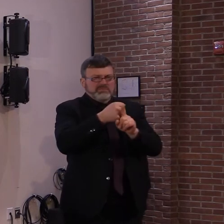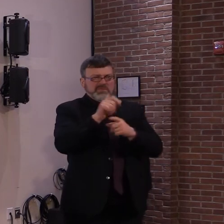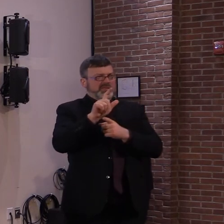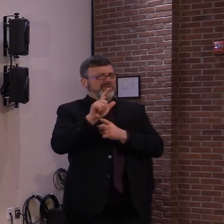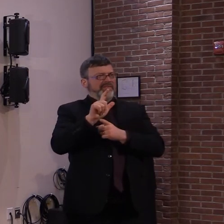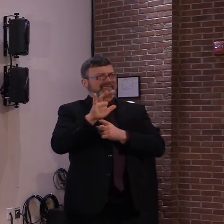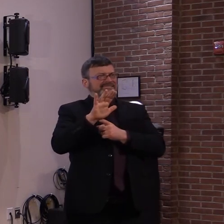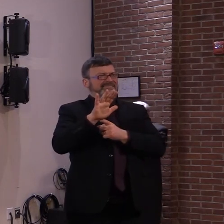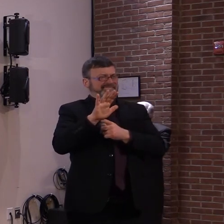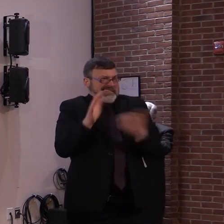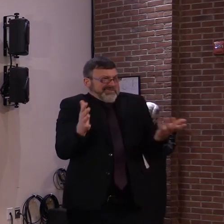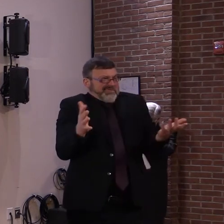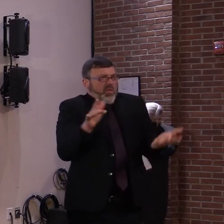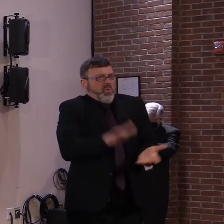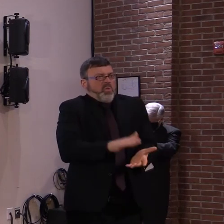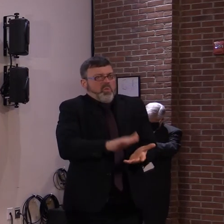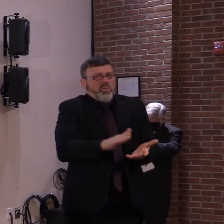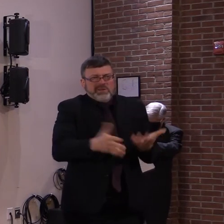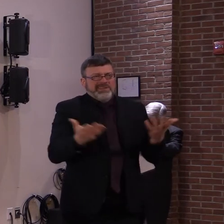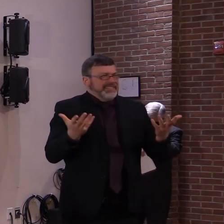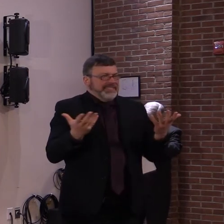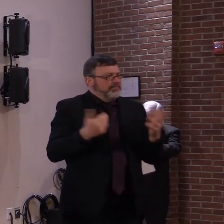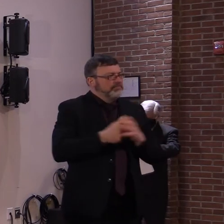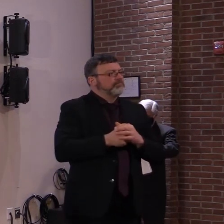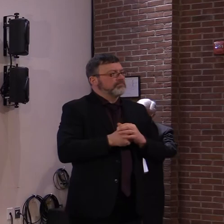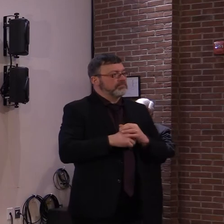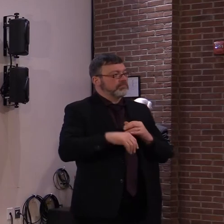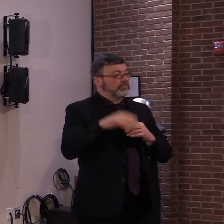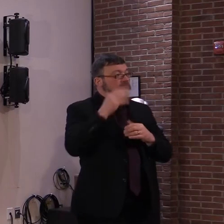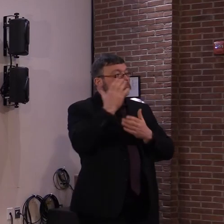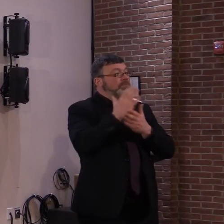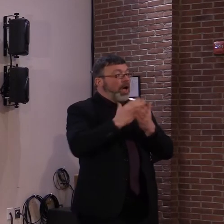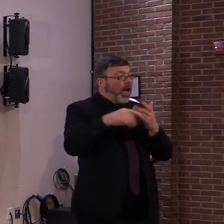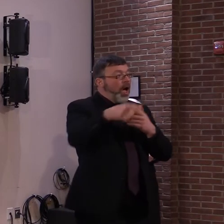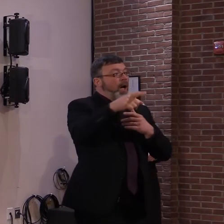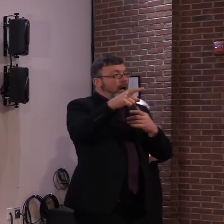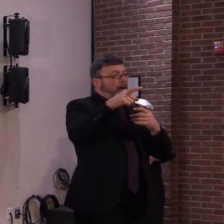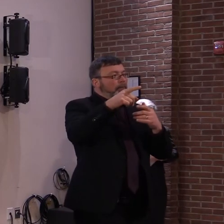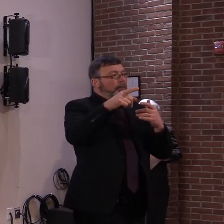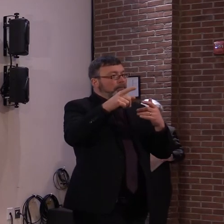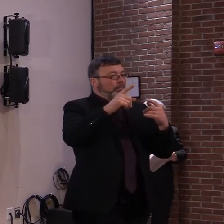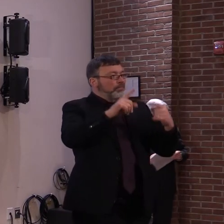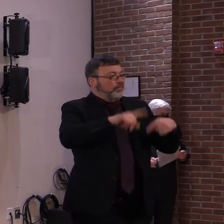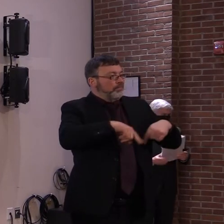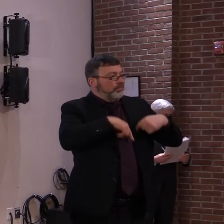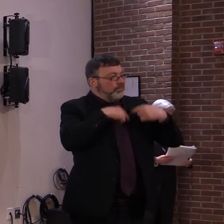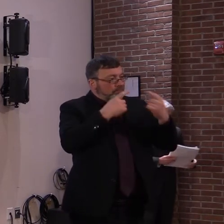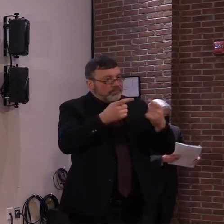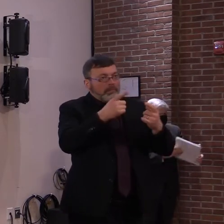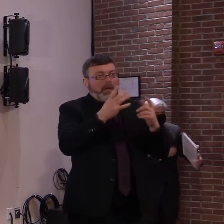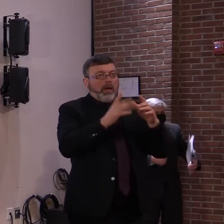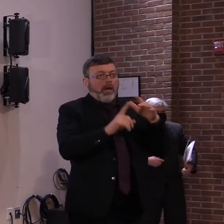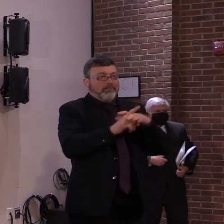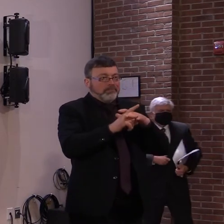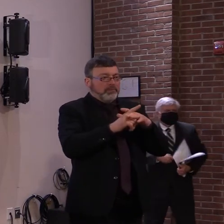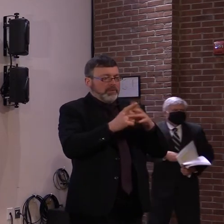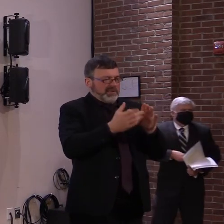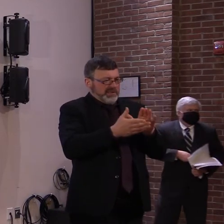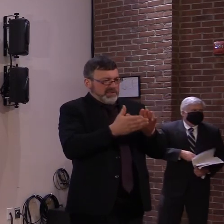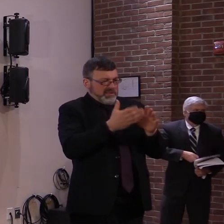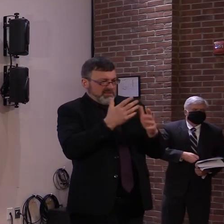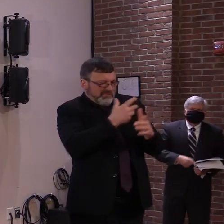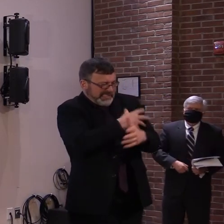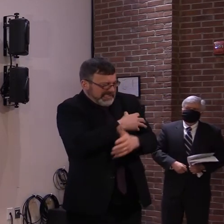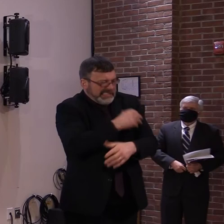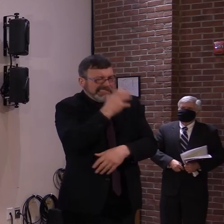of people might get that may inconvenience them for a 24-hour period or less. And then there's the far end of the